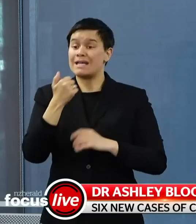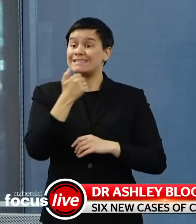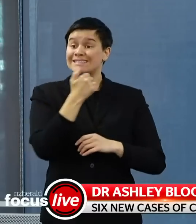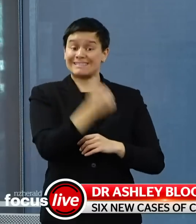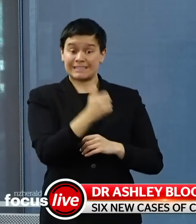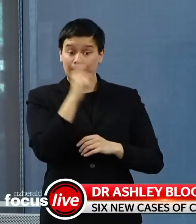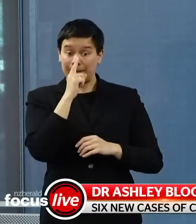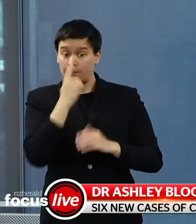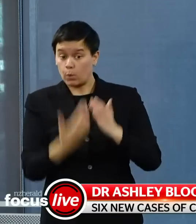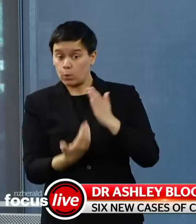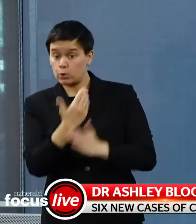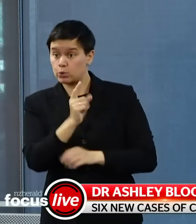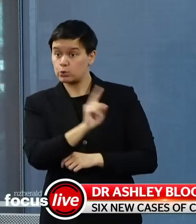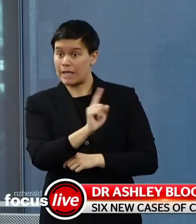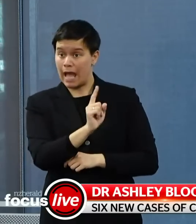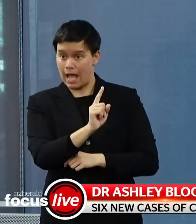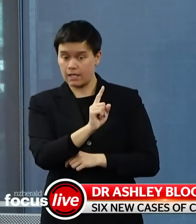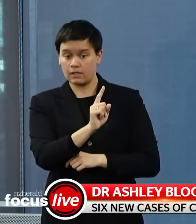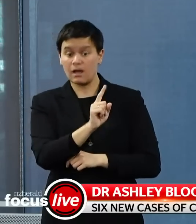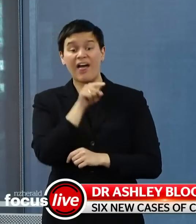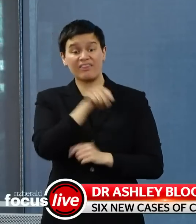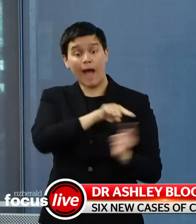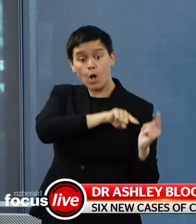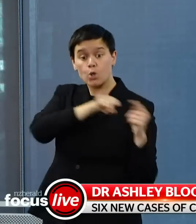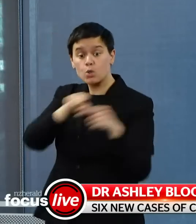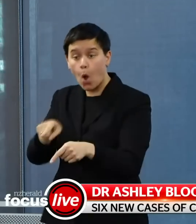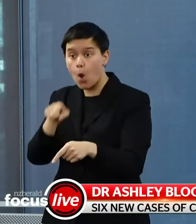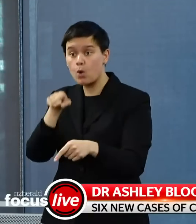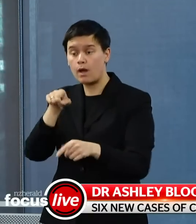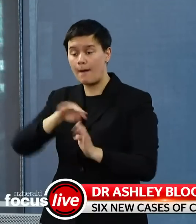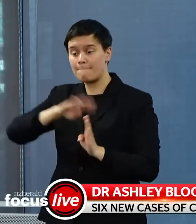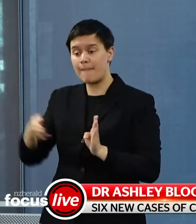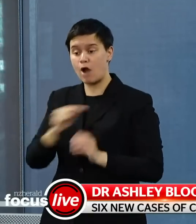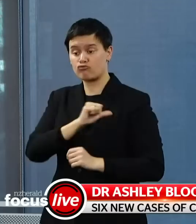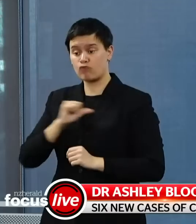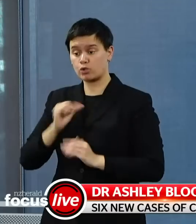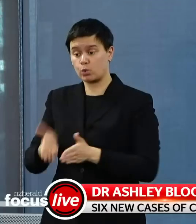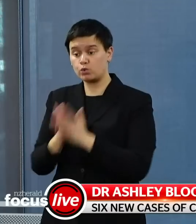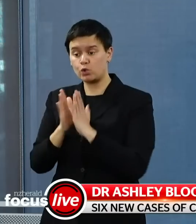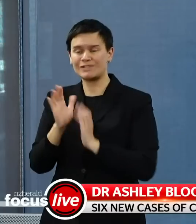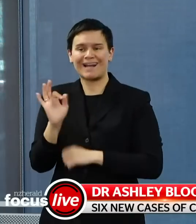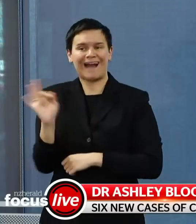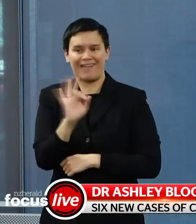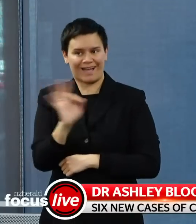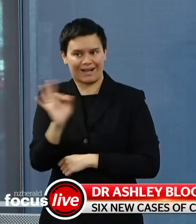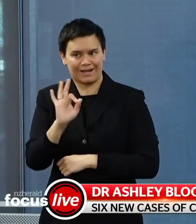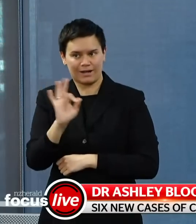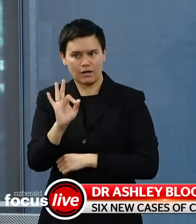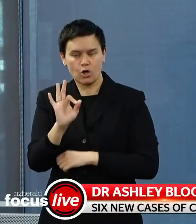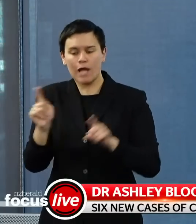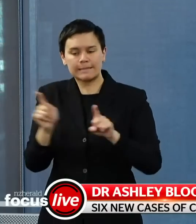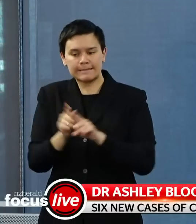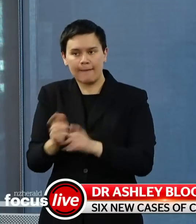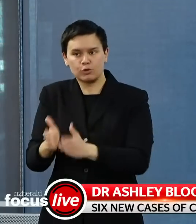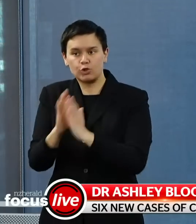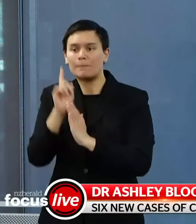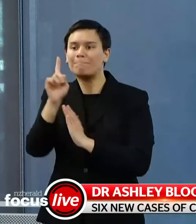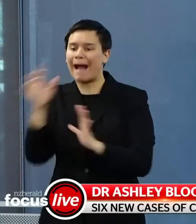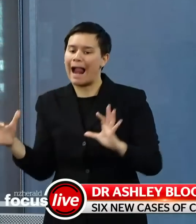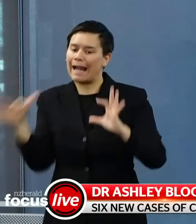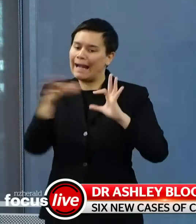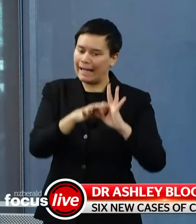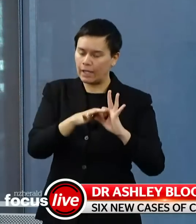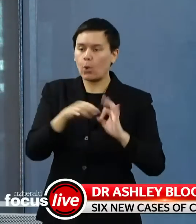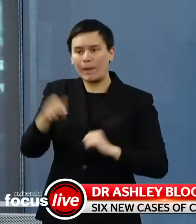congregation clearly unintentionally. So how was that mini-cluster, you've said it's been challenging to deal with, how has it been